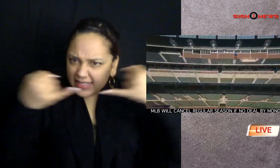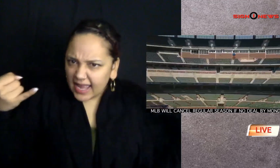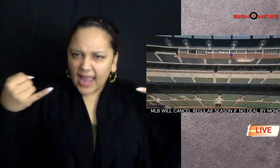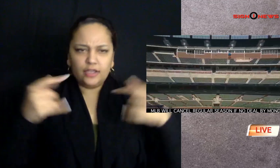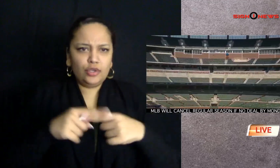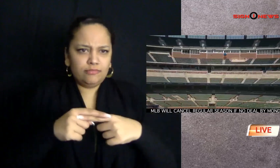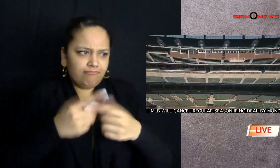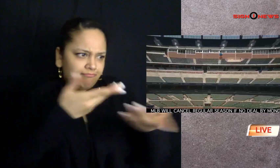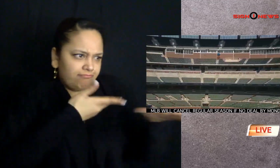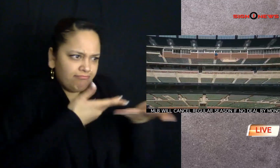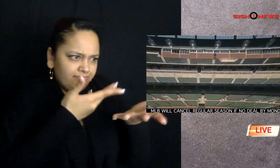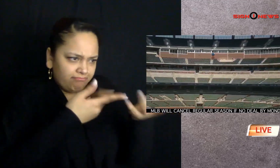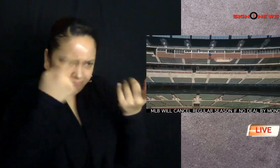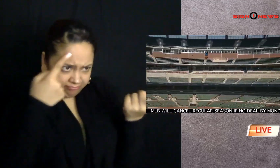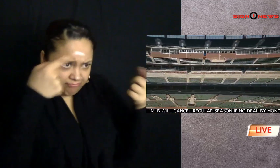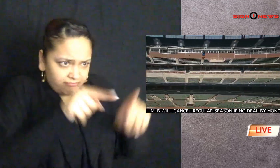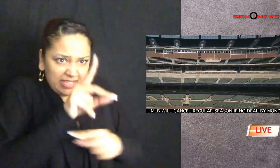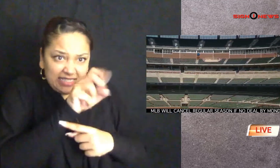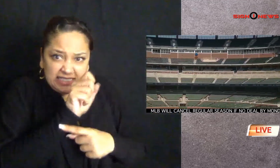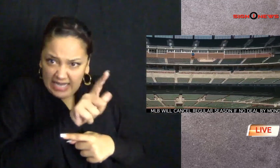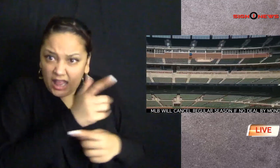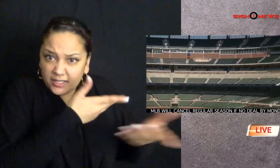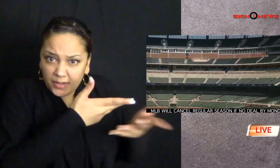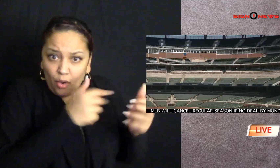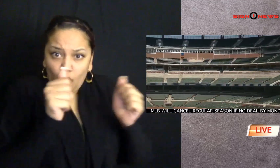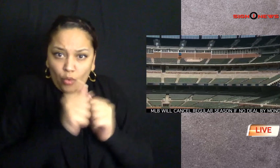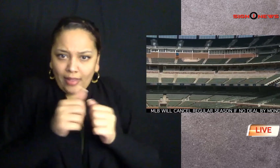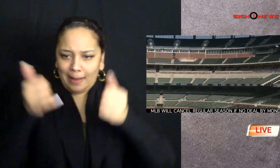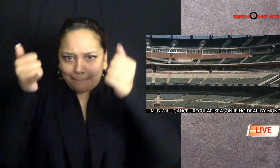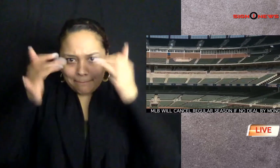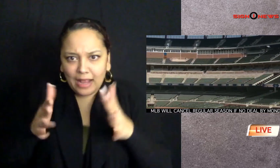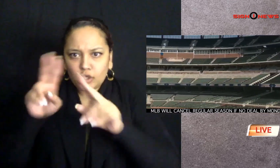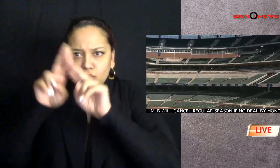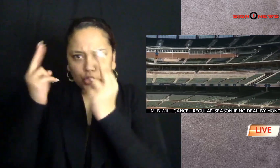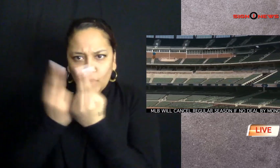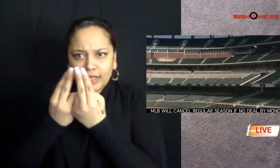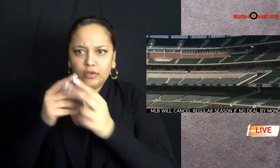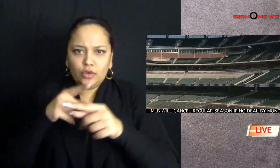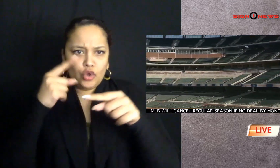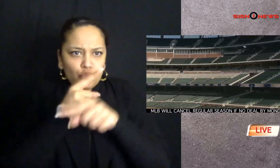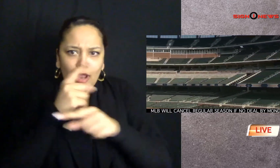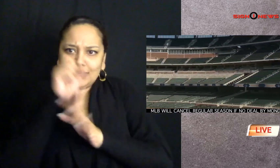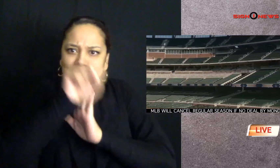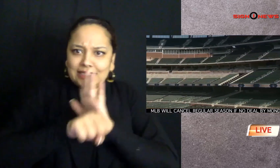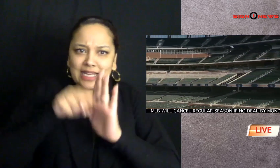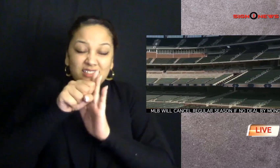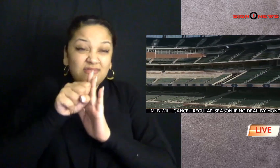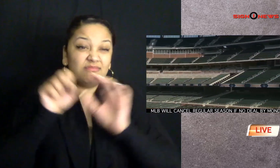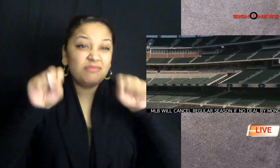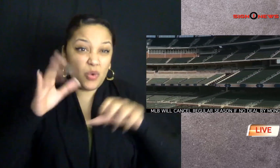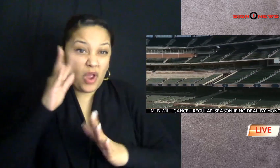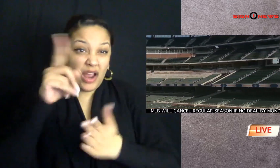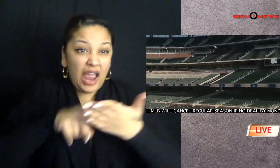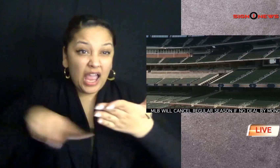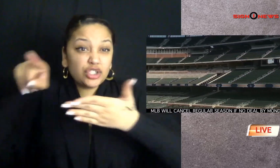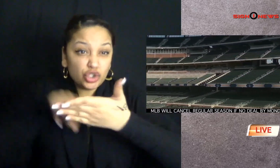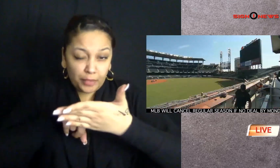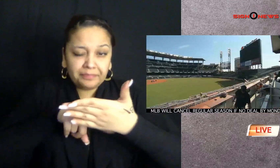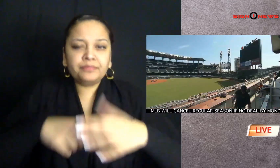deadline to reach a deal with the players union if they don't reach a deal the regular